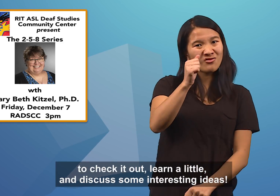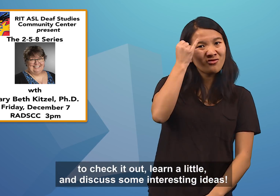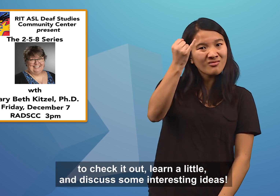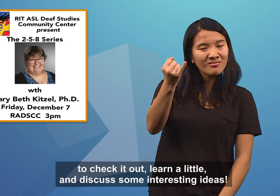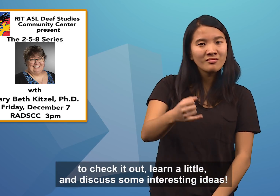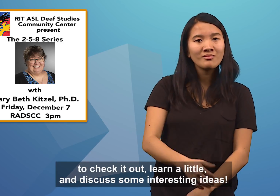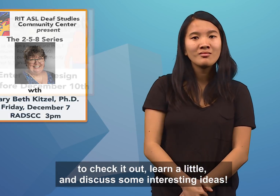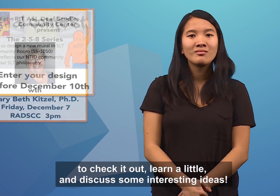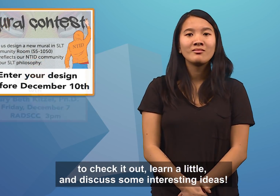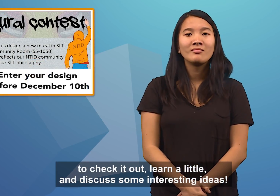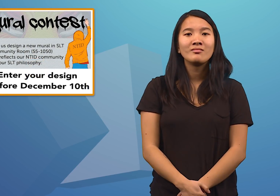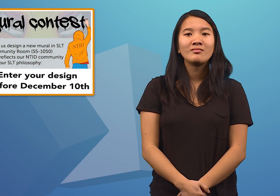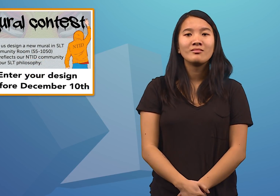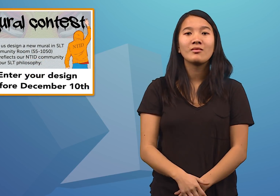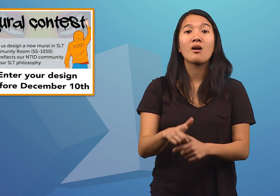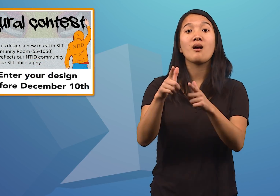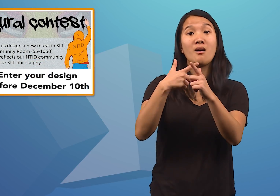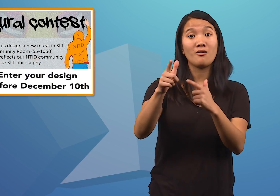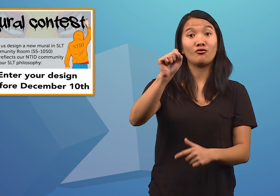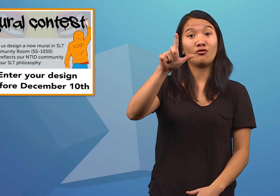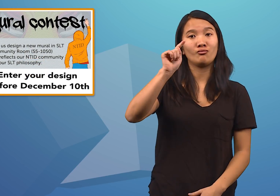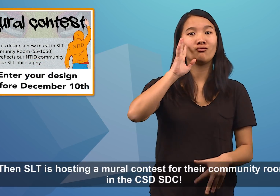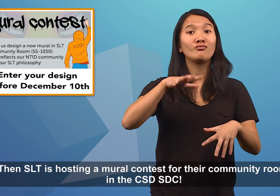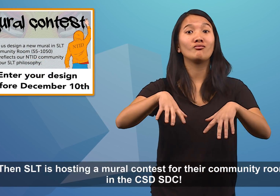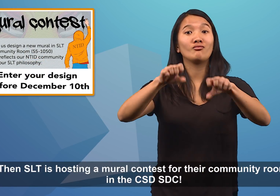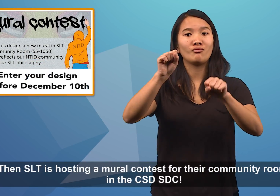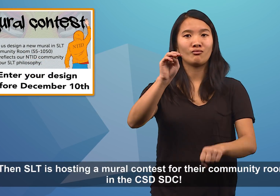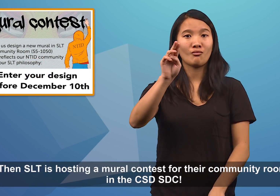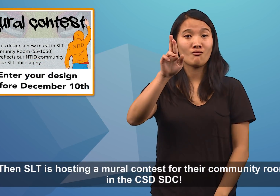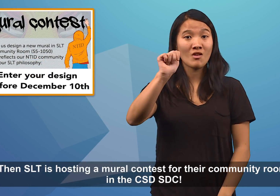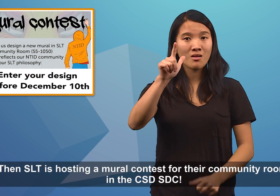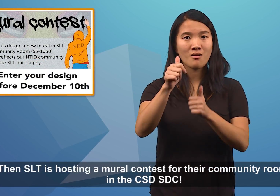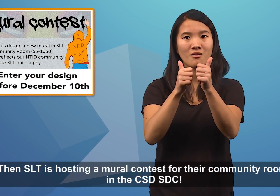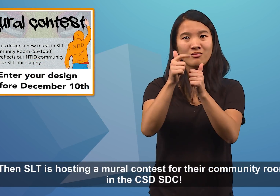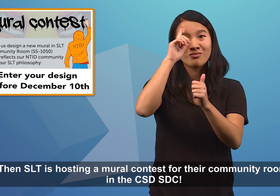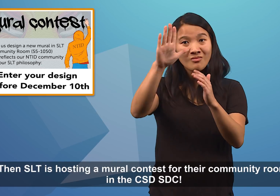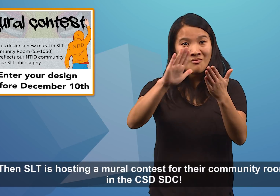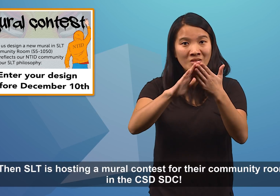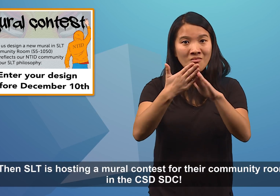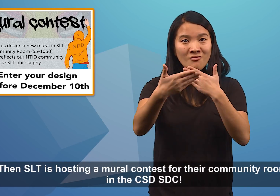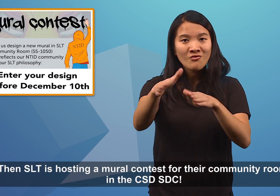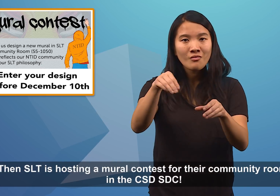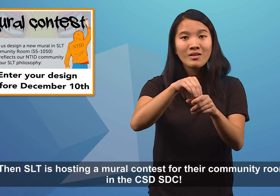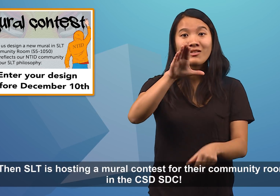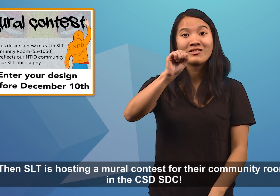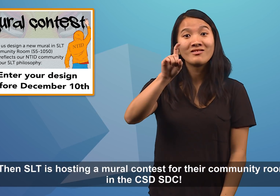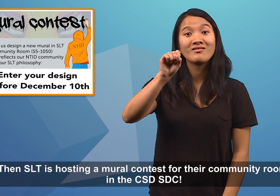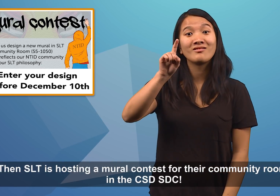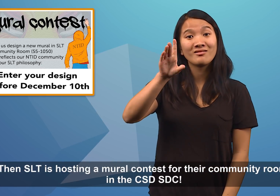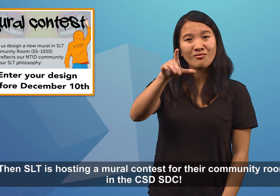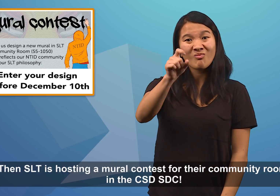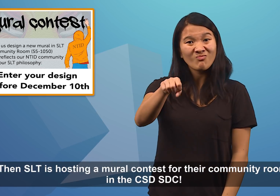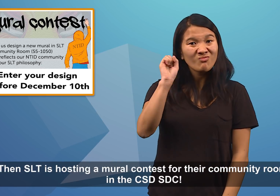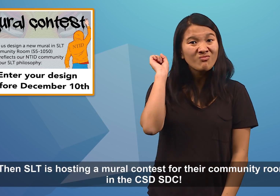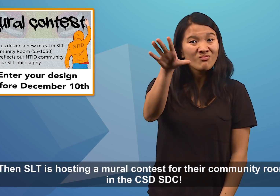some interesting ideas. Then, SLT is hosting a mural contest for their community room in the CSD